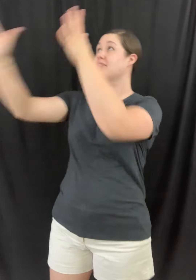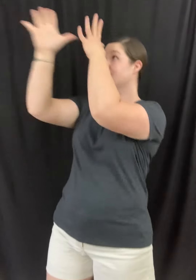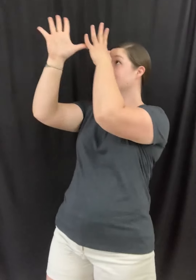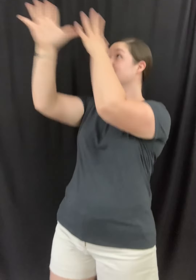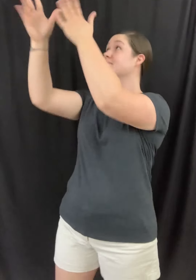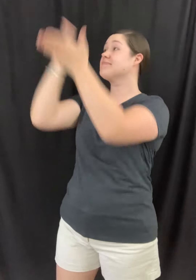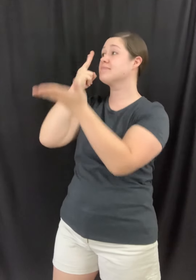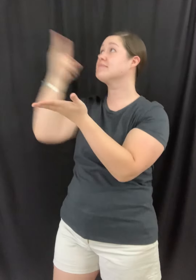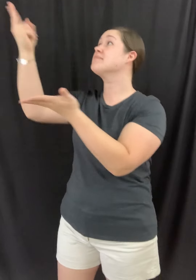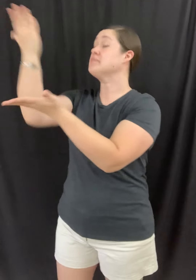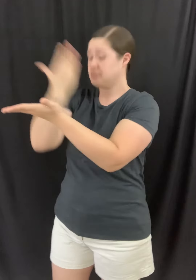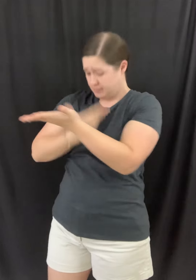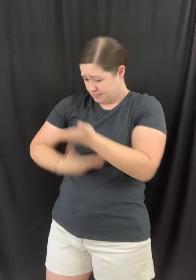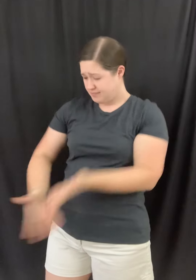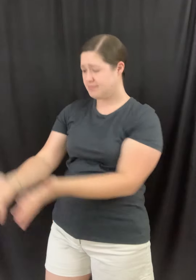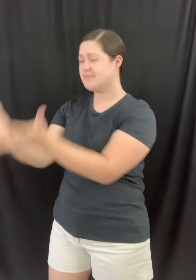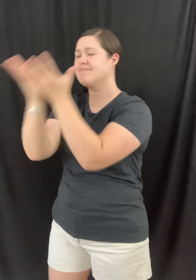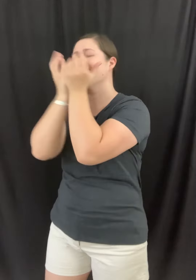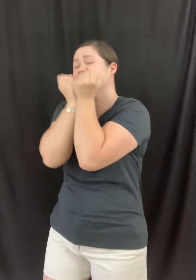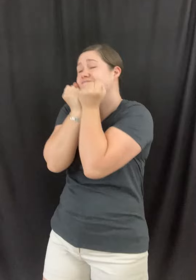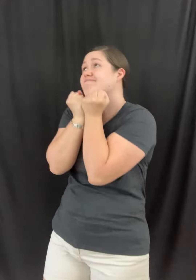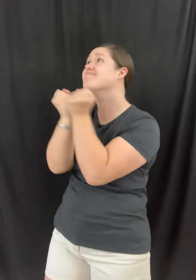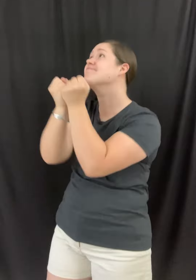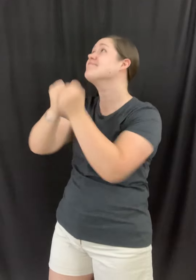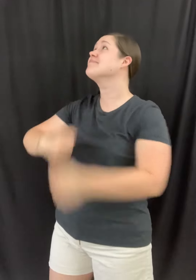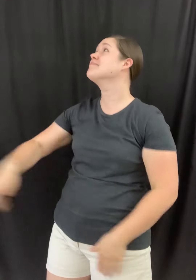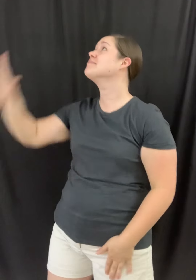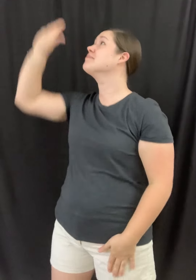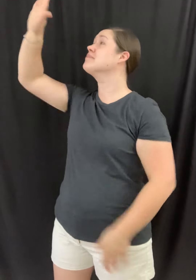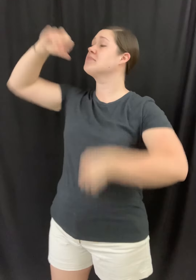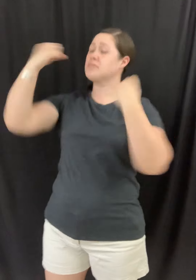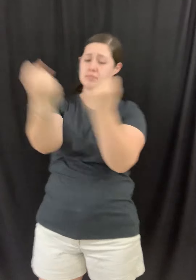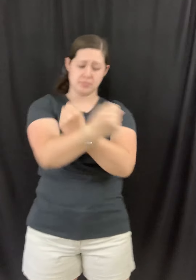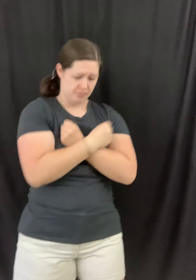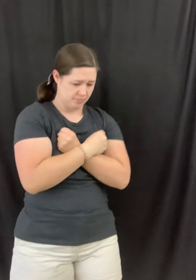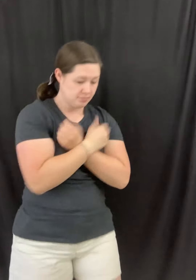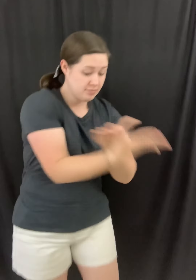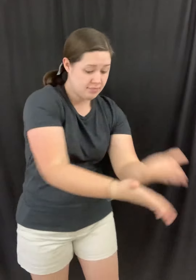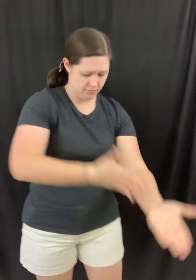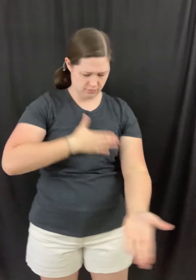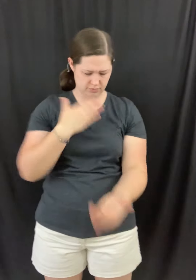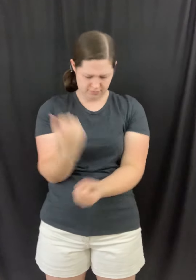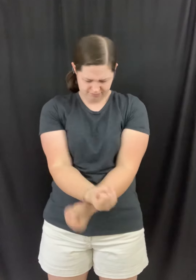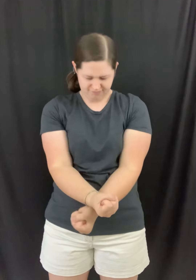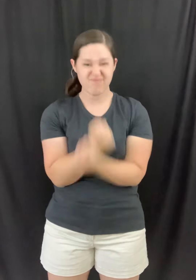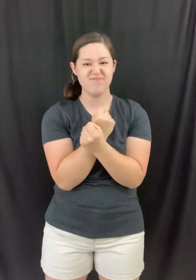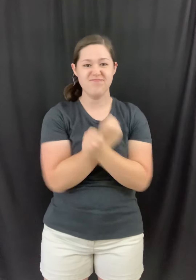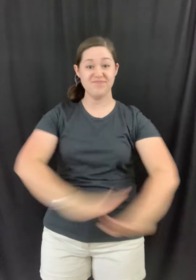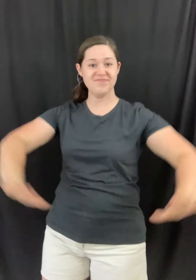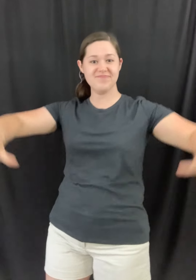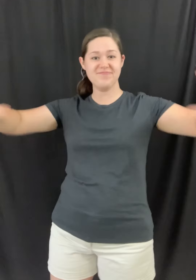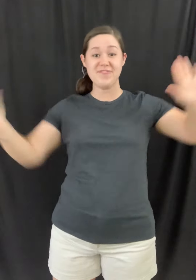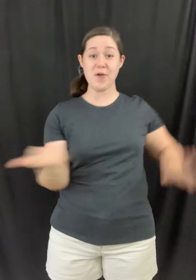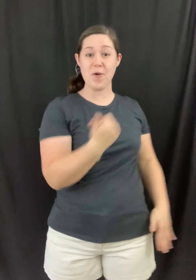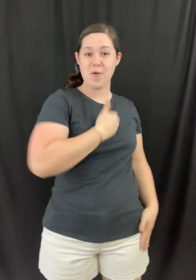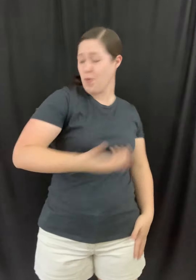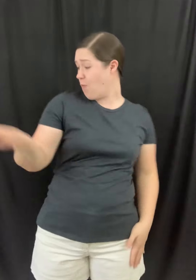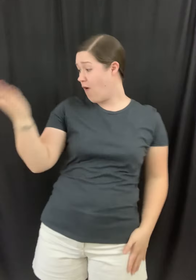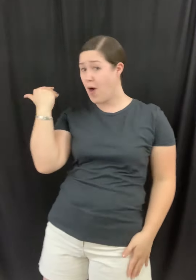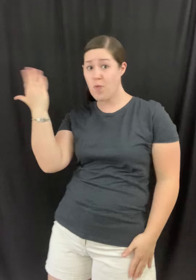Who I am, I'm in the arms of the Father Who I am, I'm just not set free Who I am,